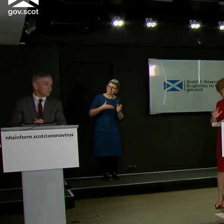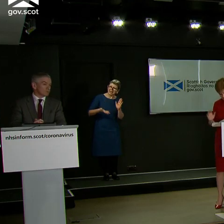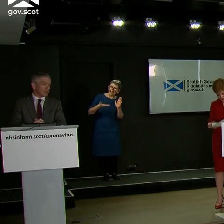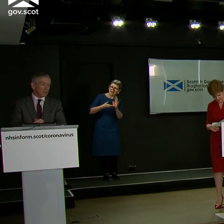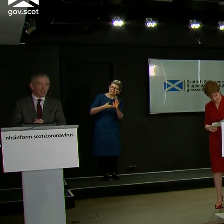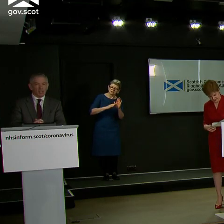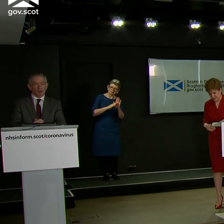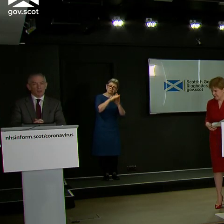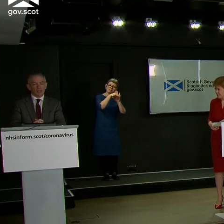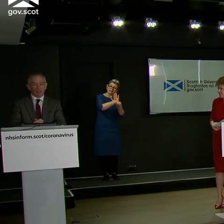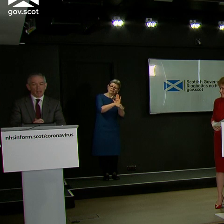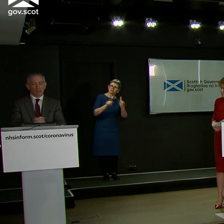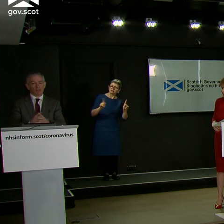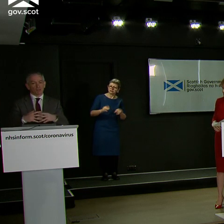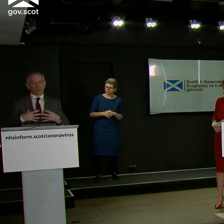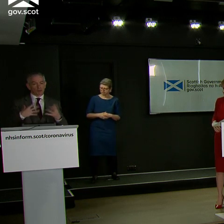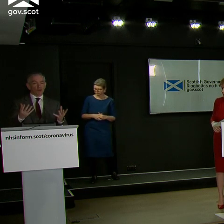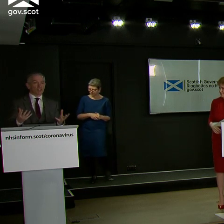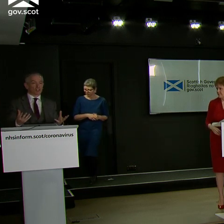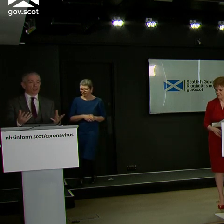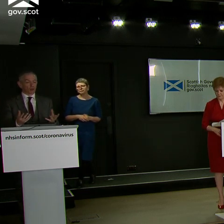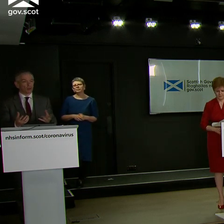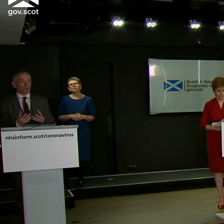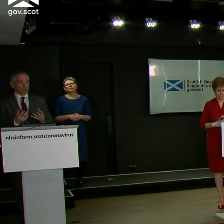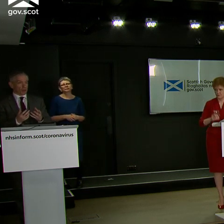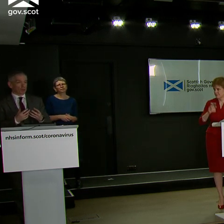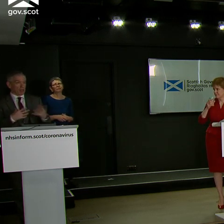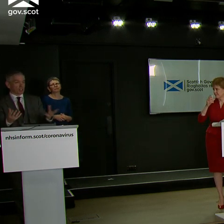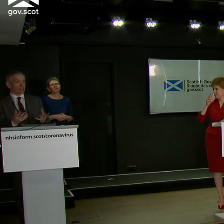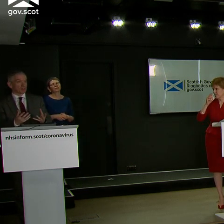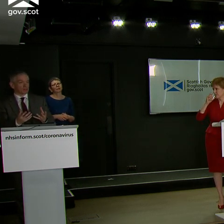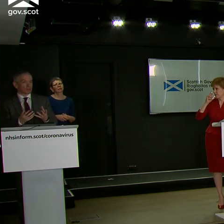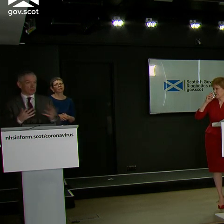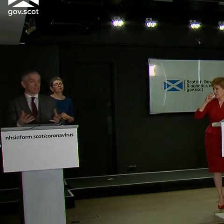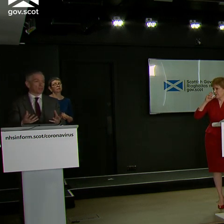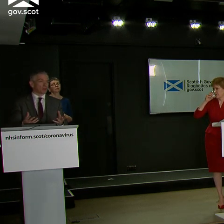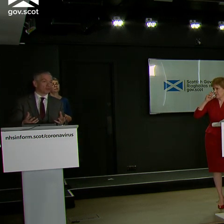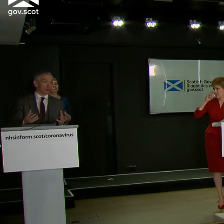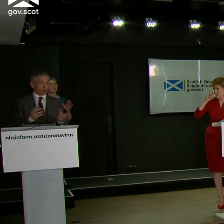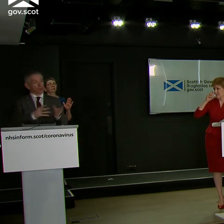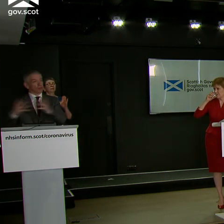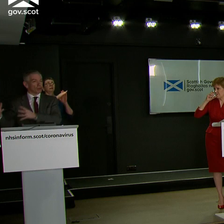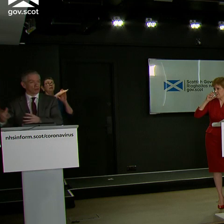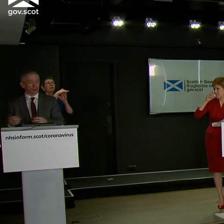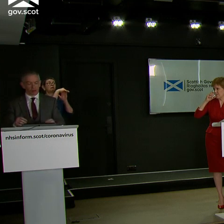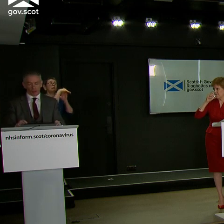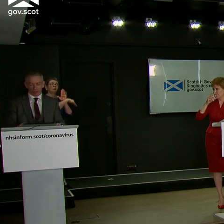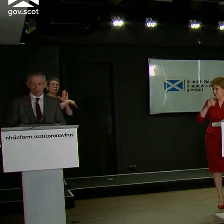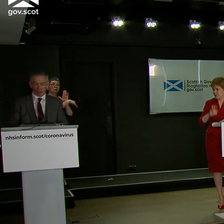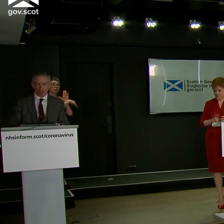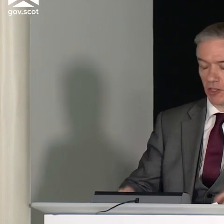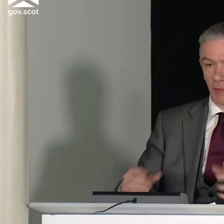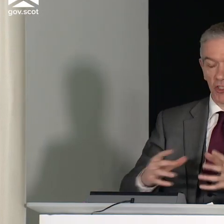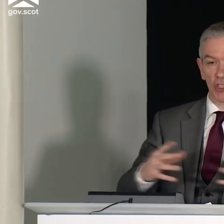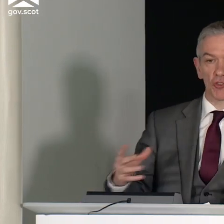about the peak? Yeah, I mean, I think my view on this is that we'll only know that we're past the peak once we're through on the other